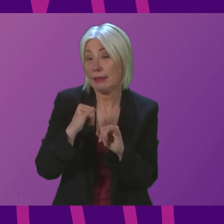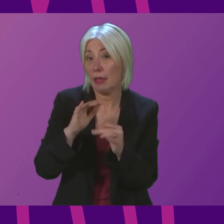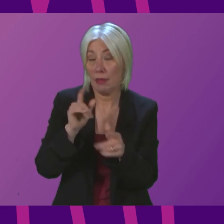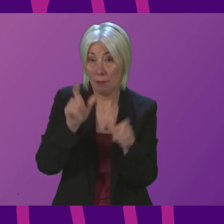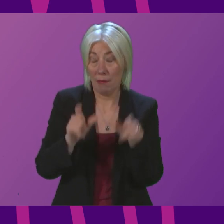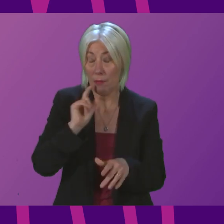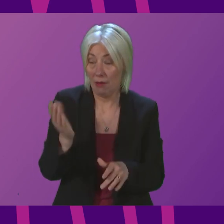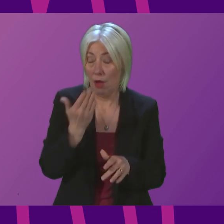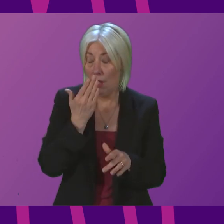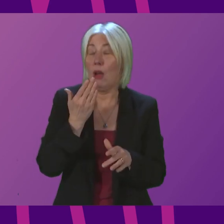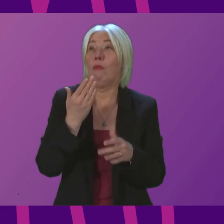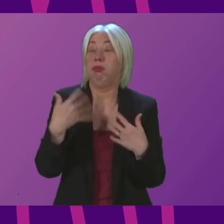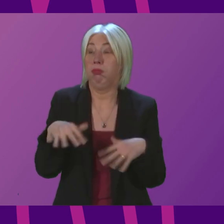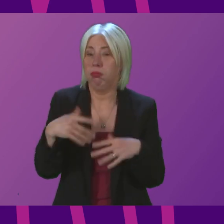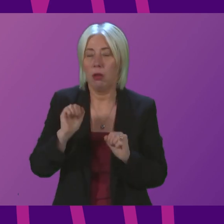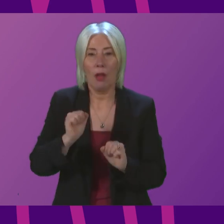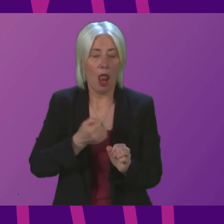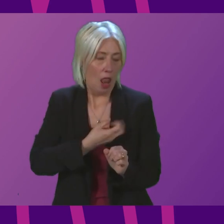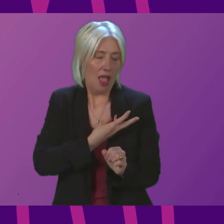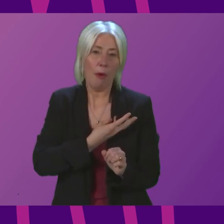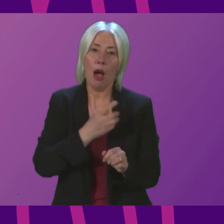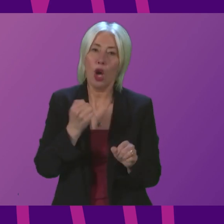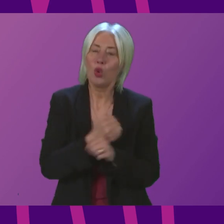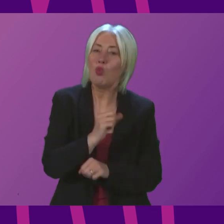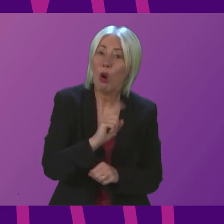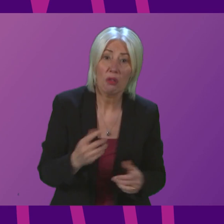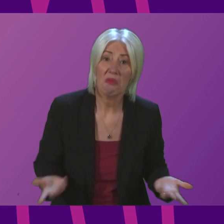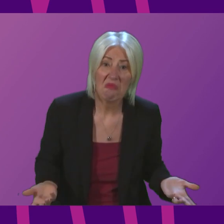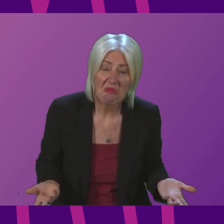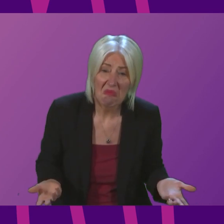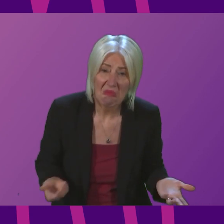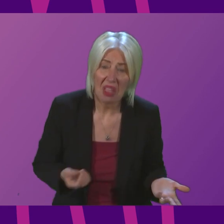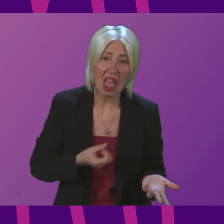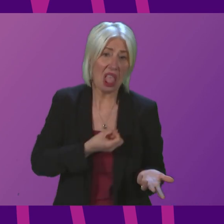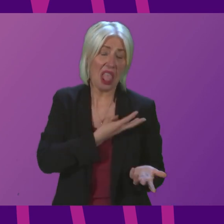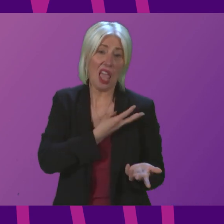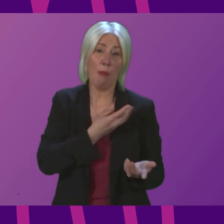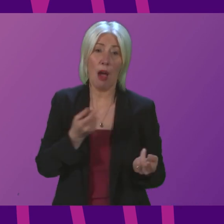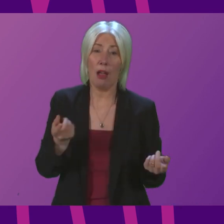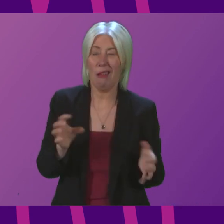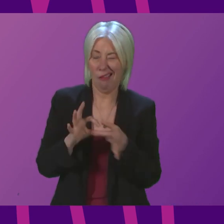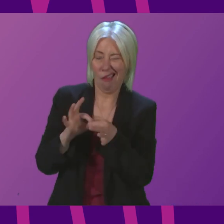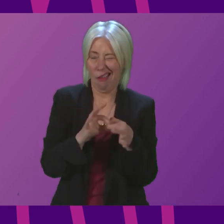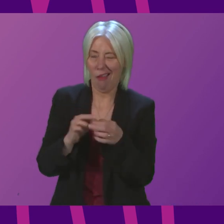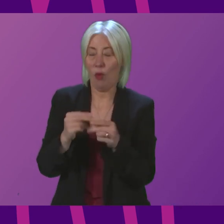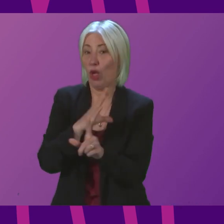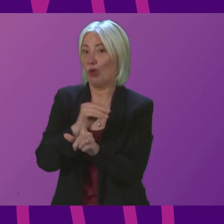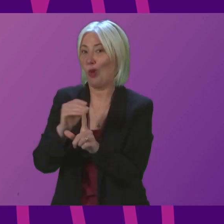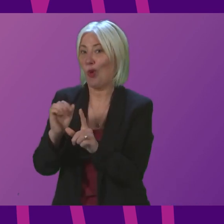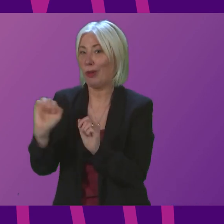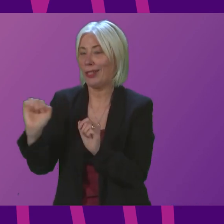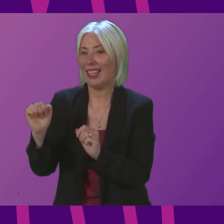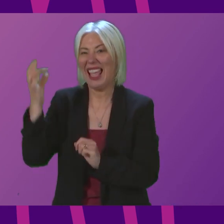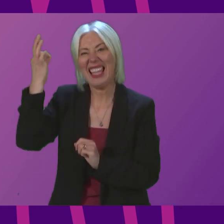members of the public what is the Labour Party doing the Labour Party is getting into bed with the Tory party and